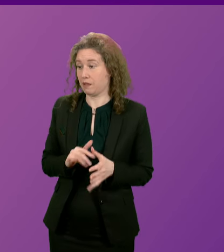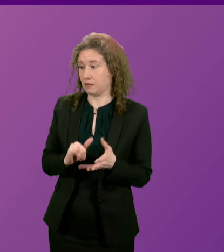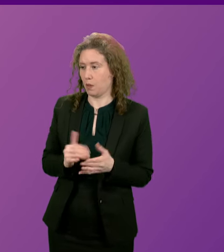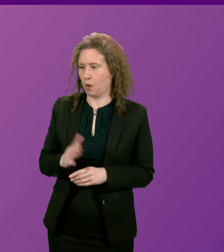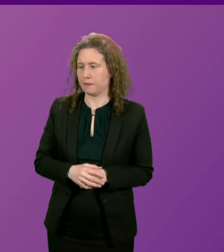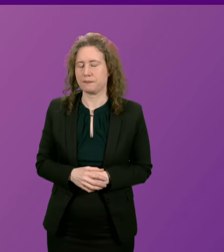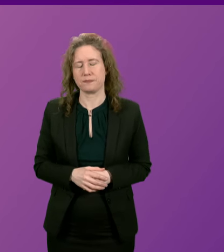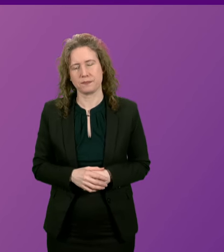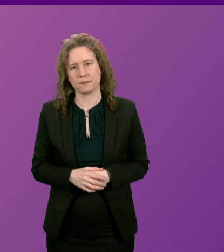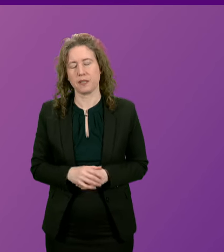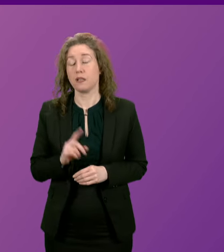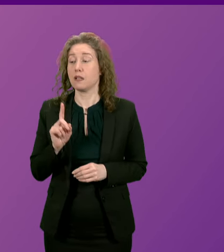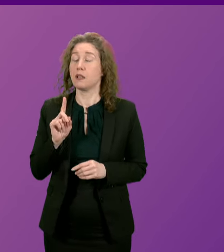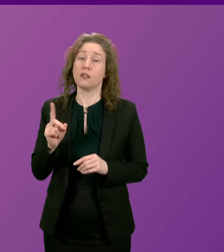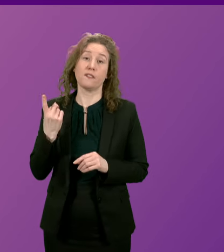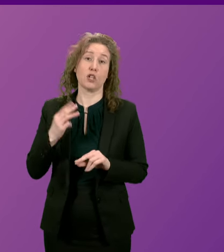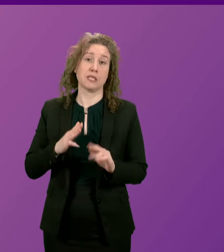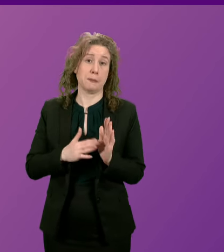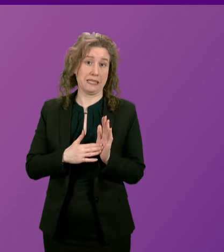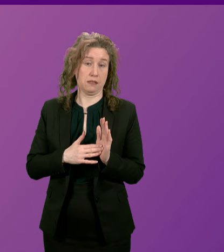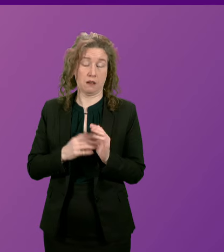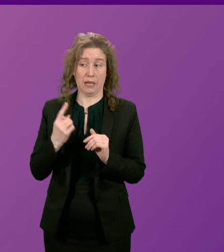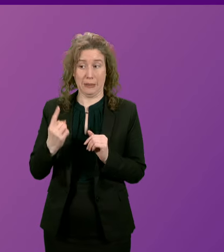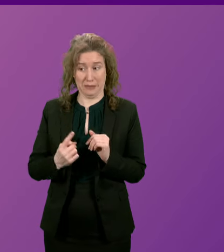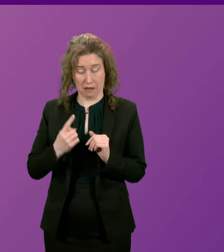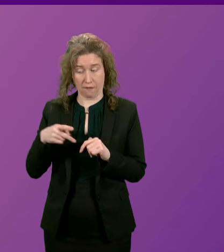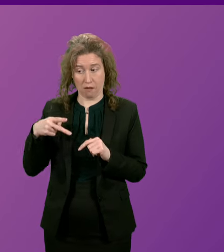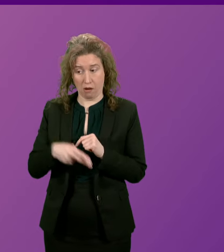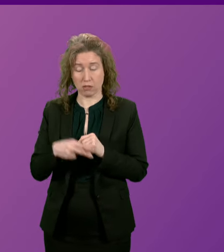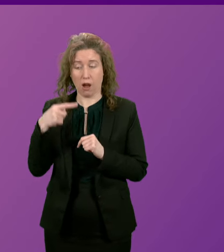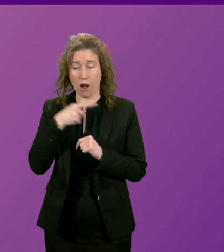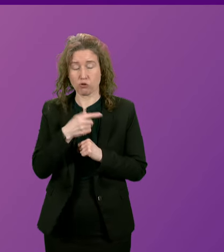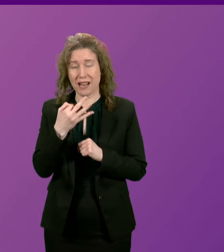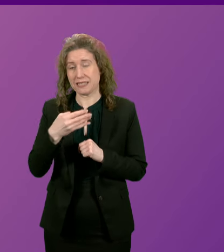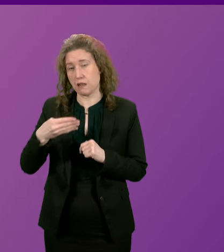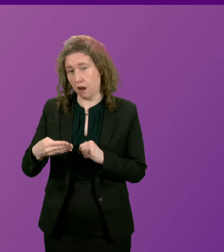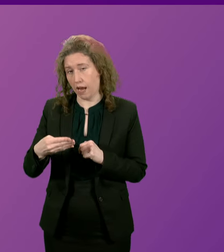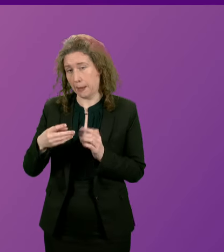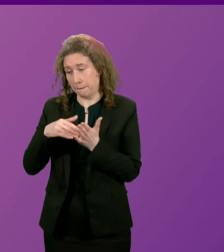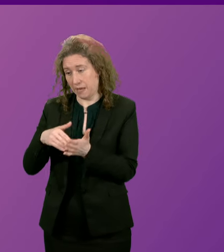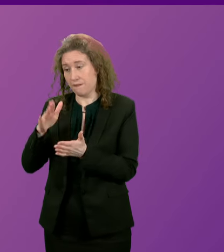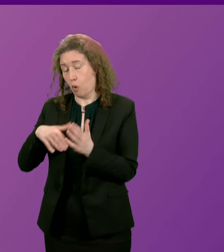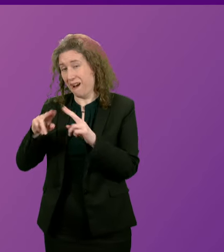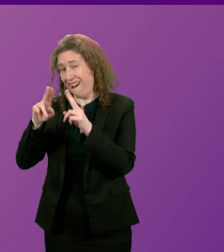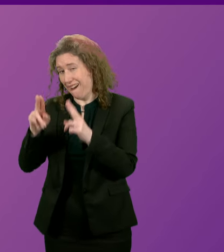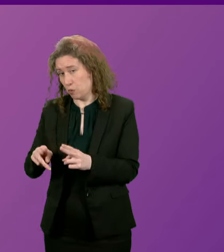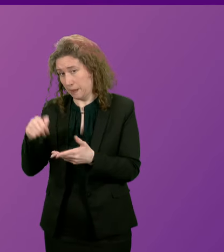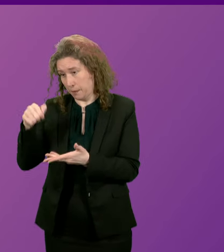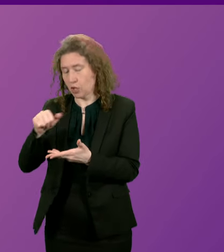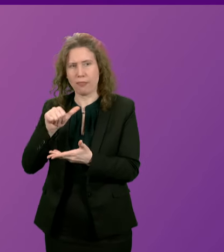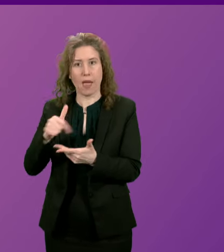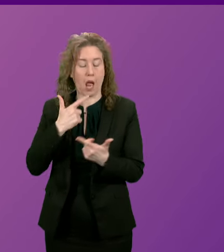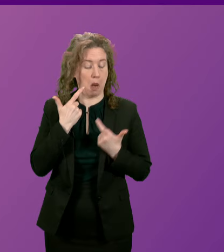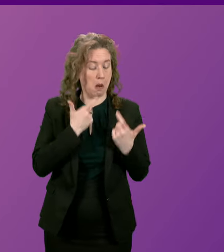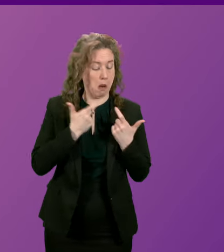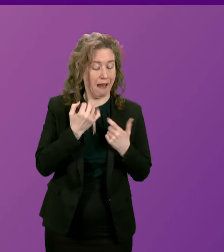The first minister cut £189 million from the housing budget and then miraculously found £80